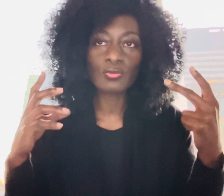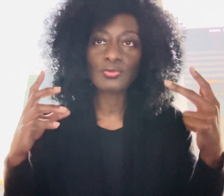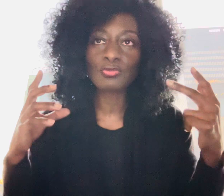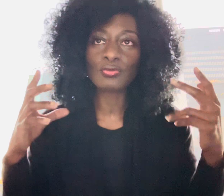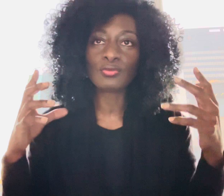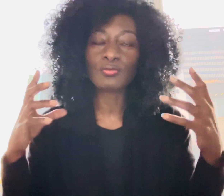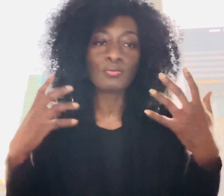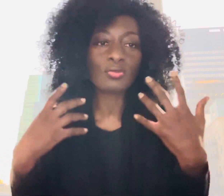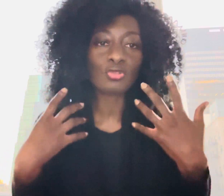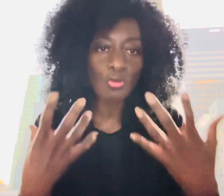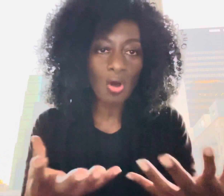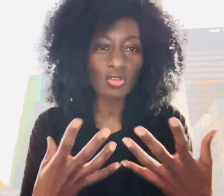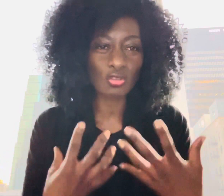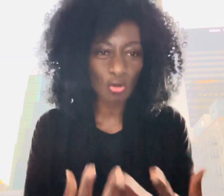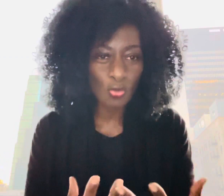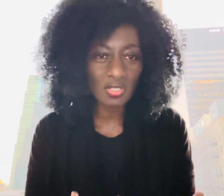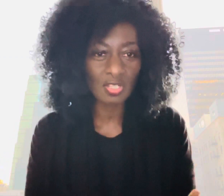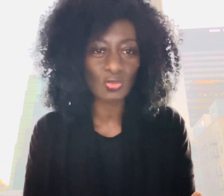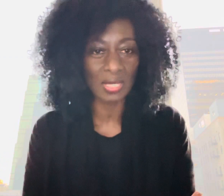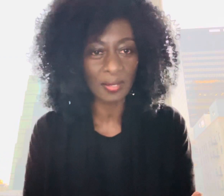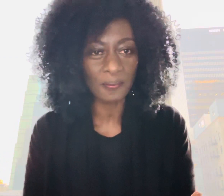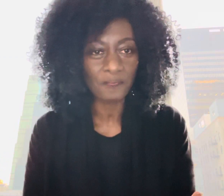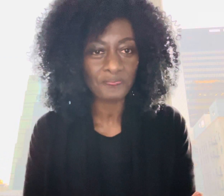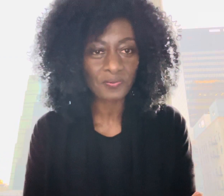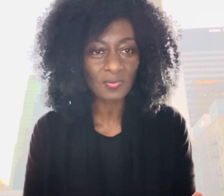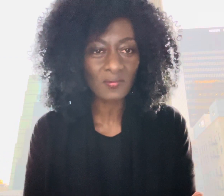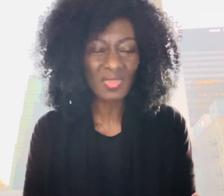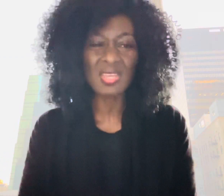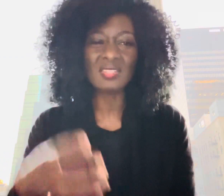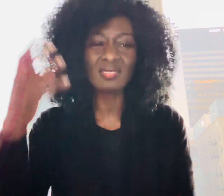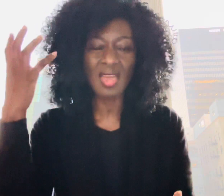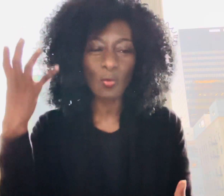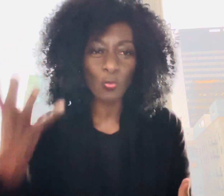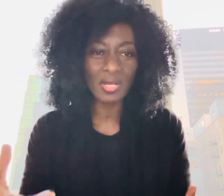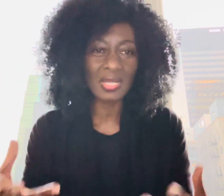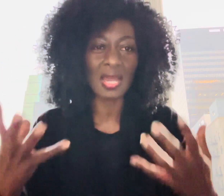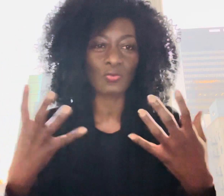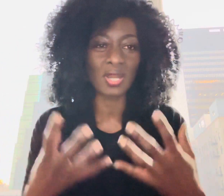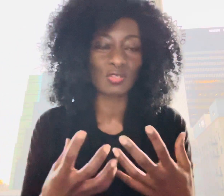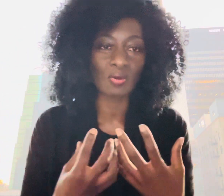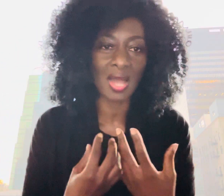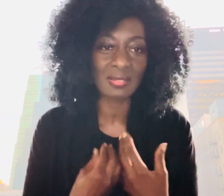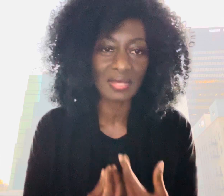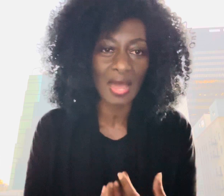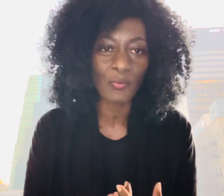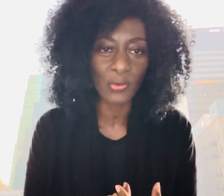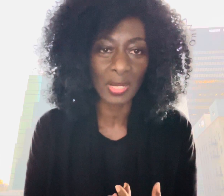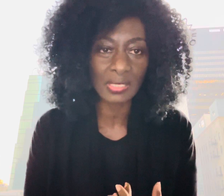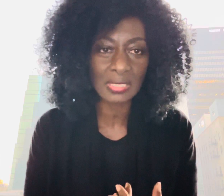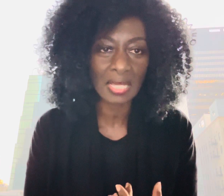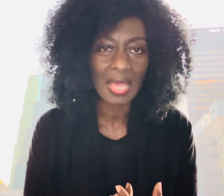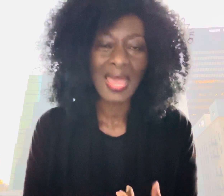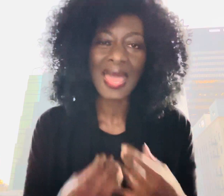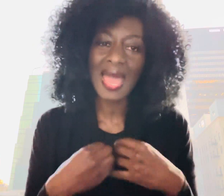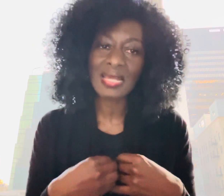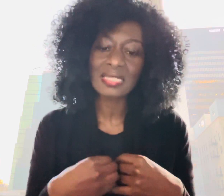to to to draw us closer to him he's there willing and ready to answer our prayers and